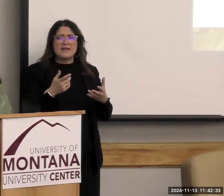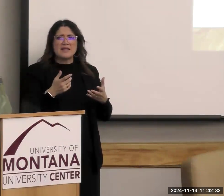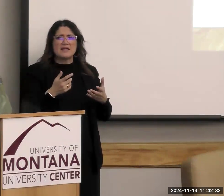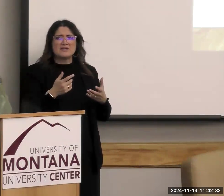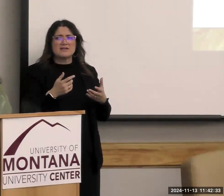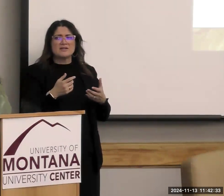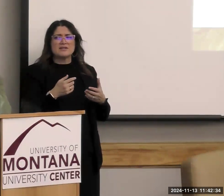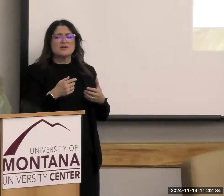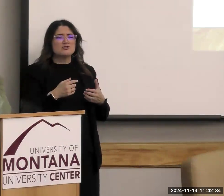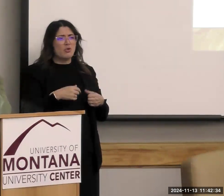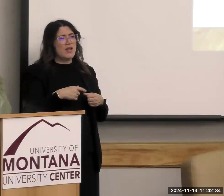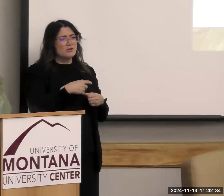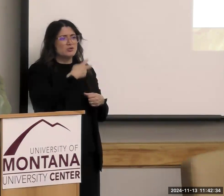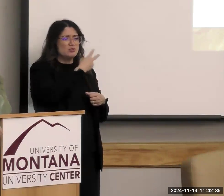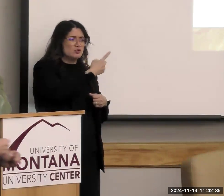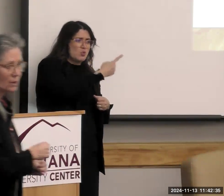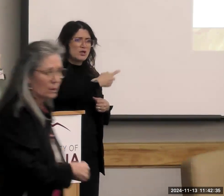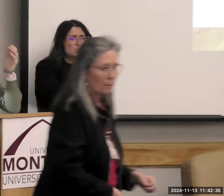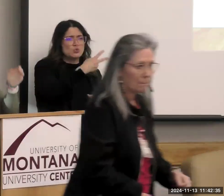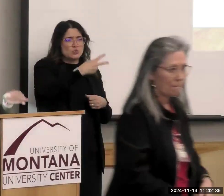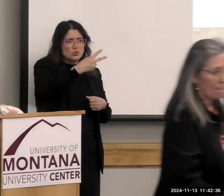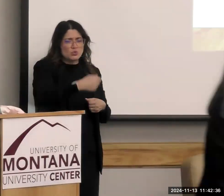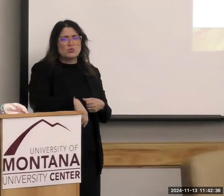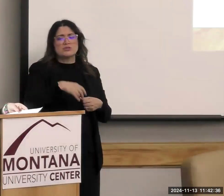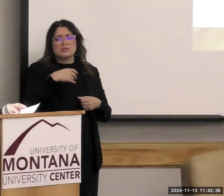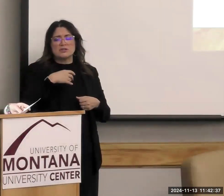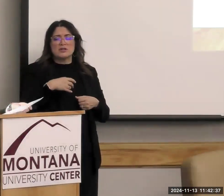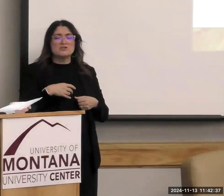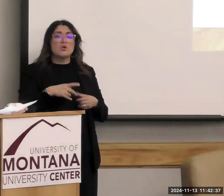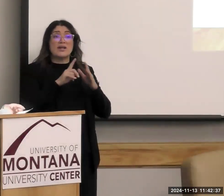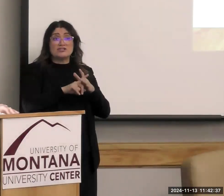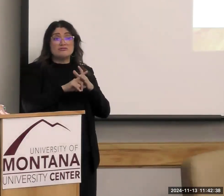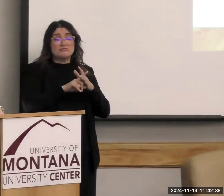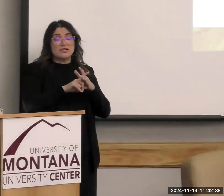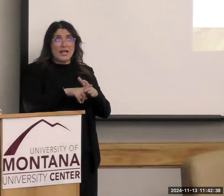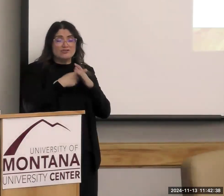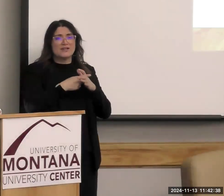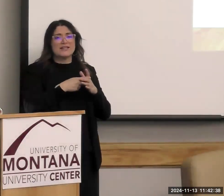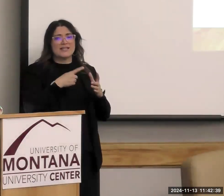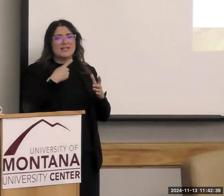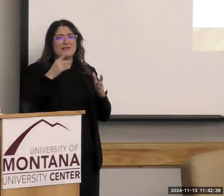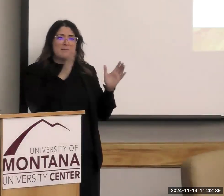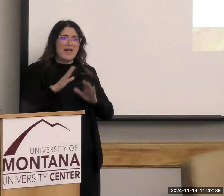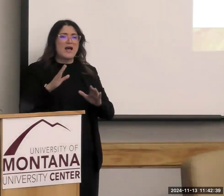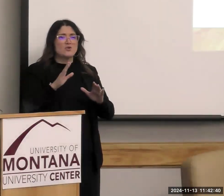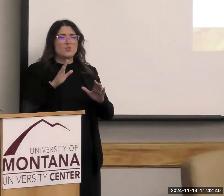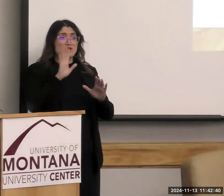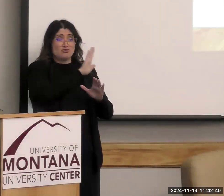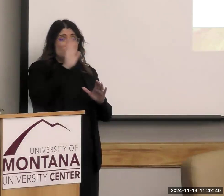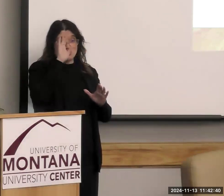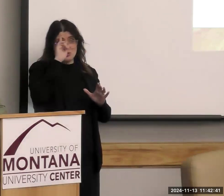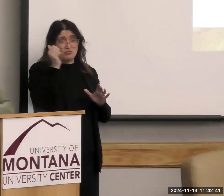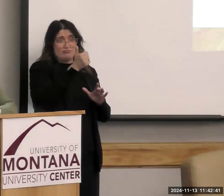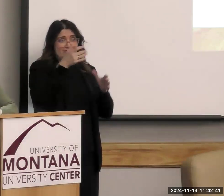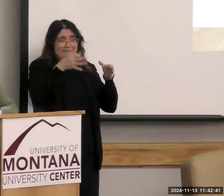You want to? Okay. Yeah. Initially, we, there was a plan to have you choose your groups, but in an effort of time